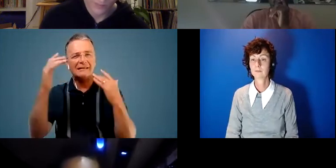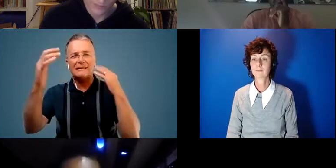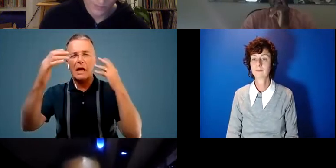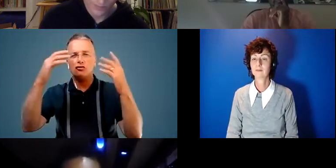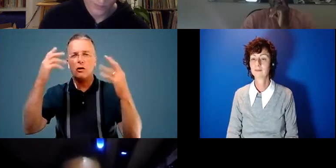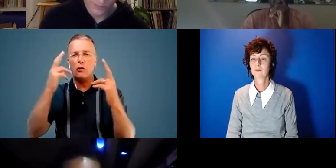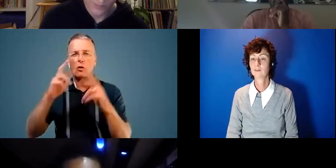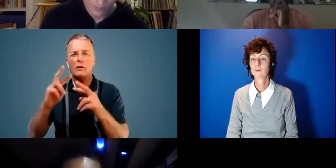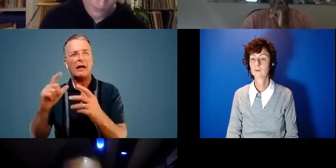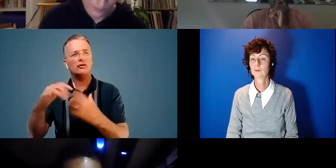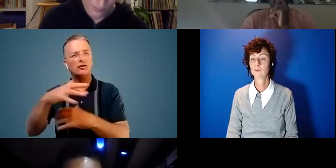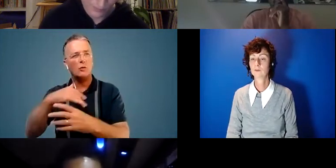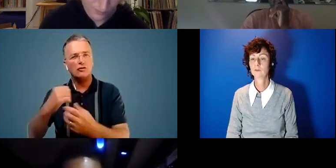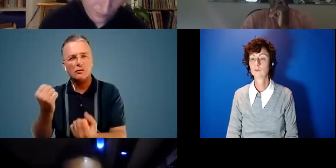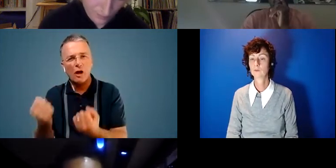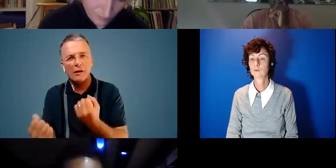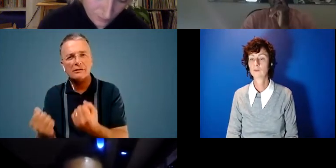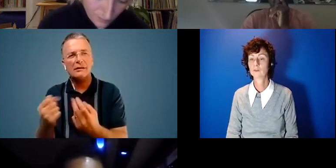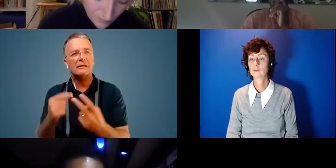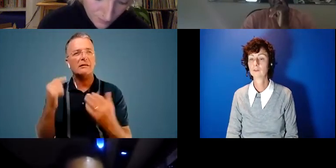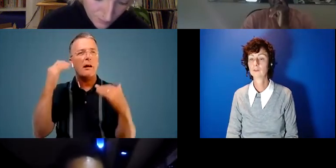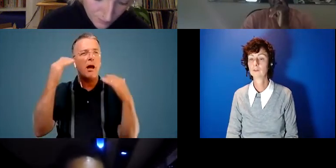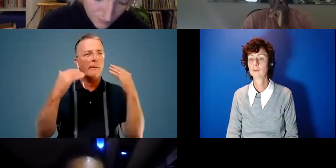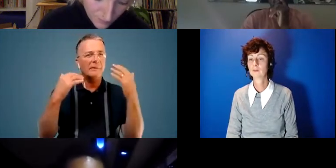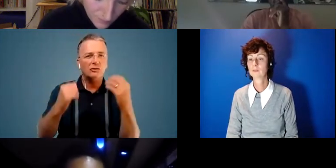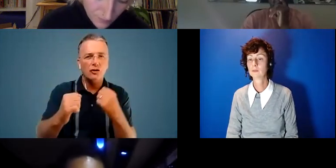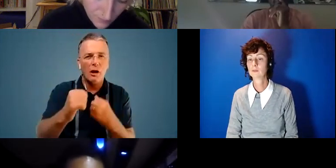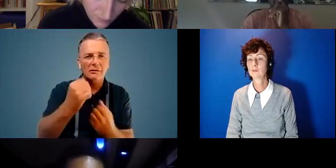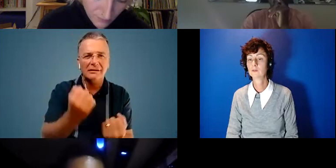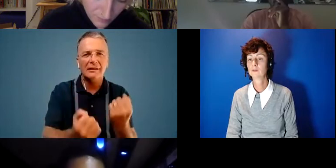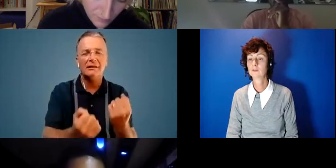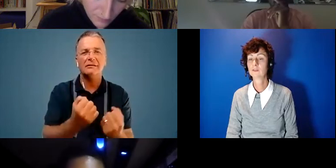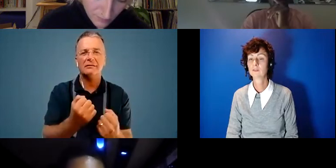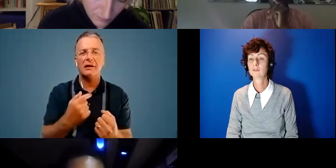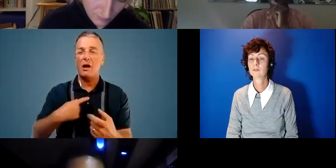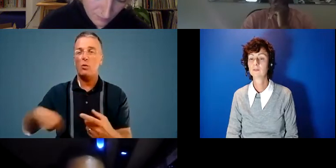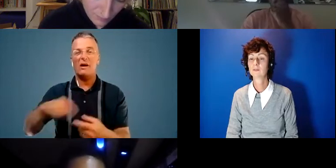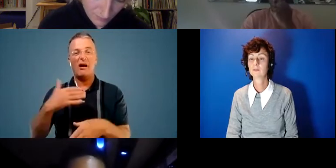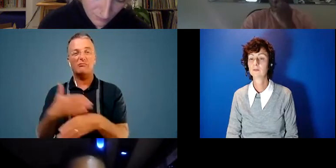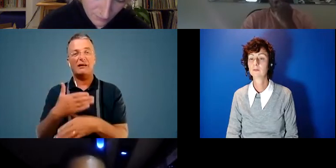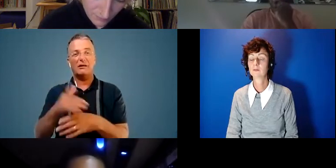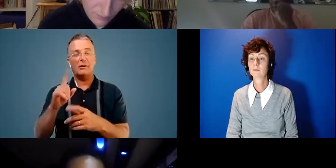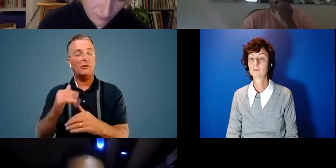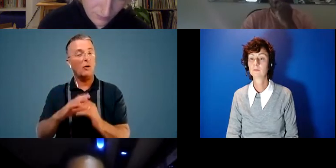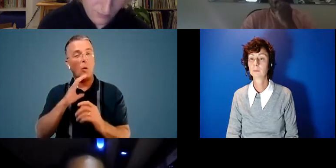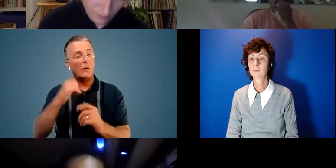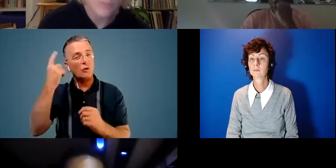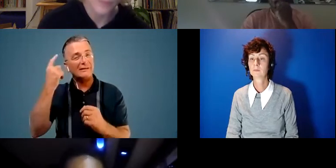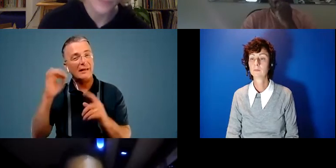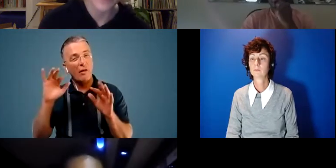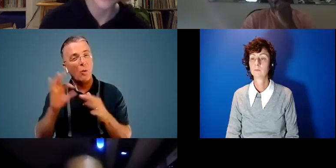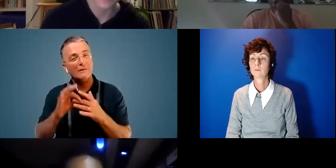social justice climate justice so i think we're the kind of practical people that don't always consider those things so